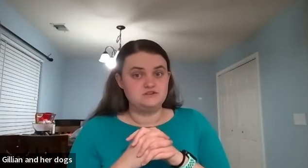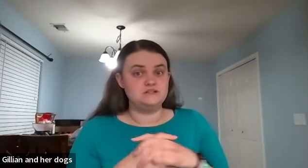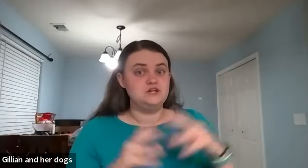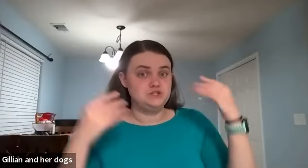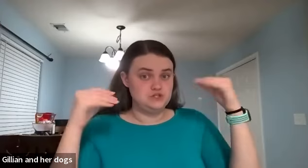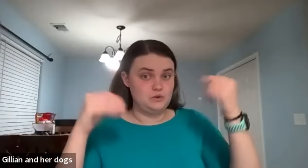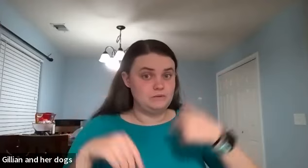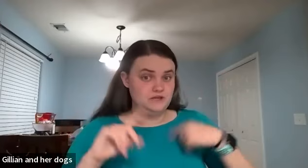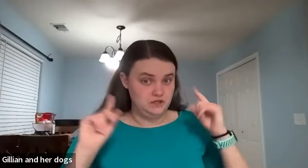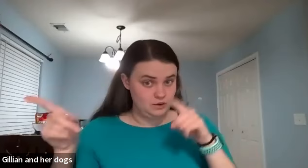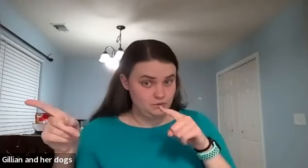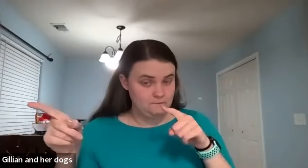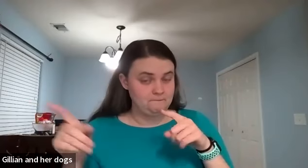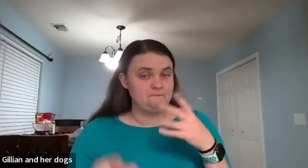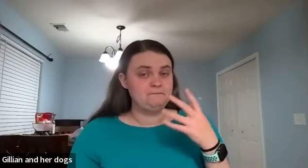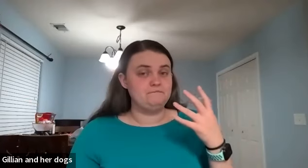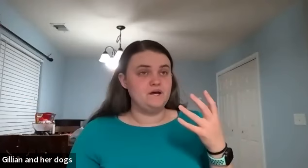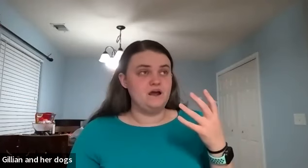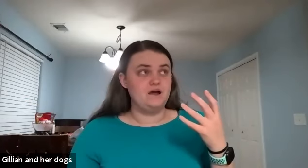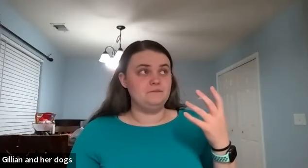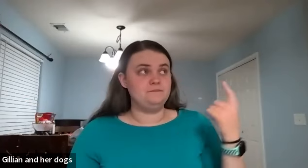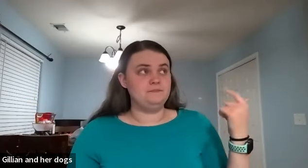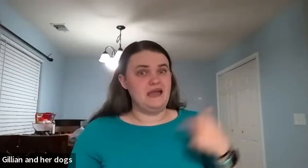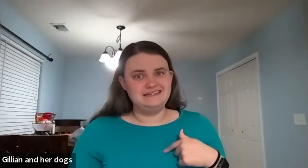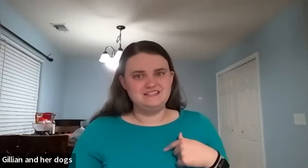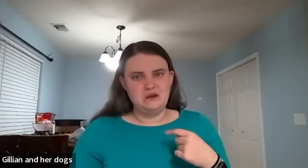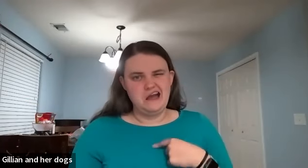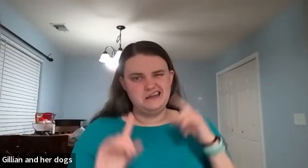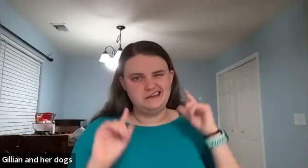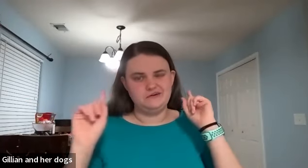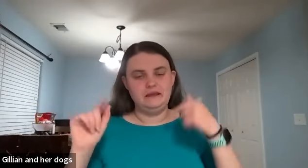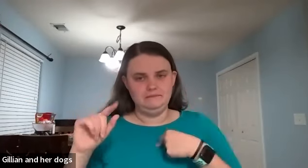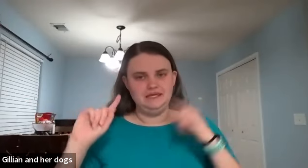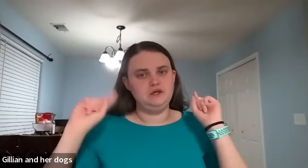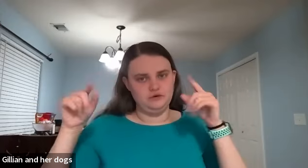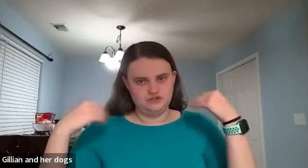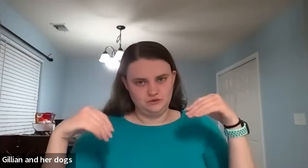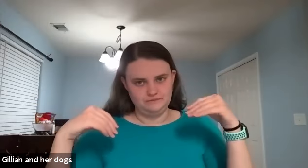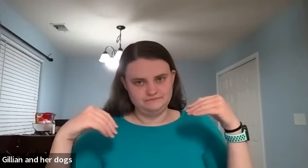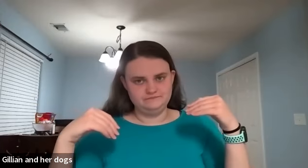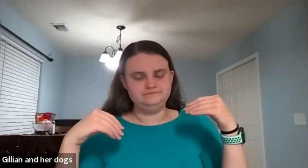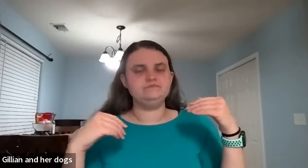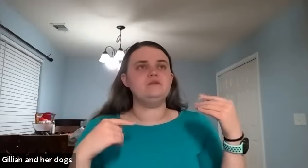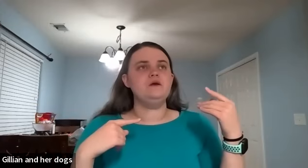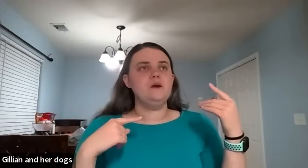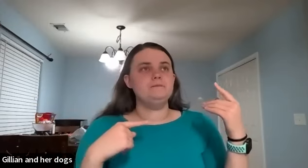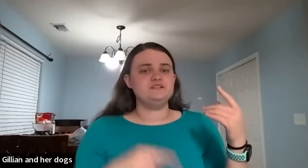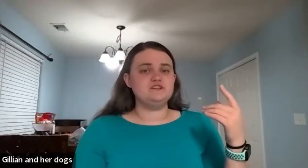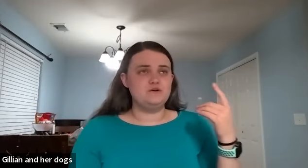to the store is store me go but um i tend to go i go like me go store but so